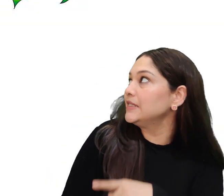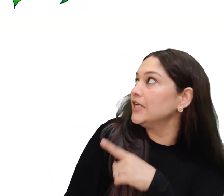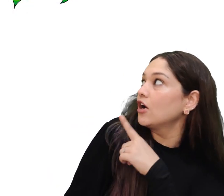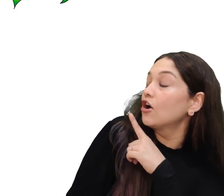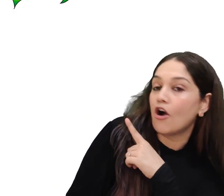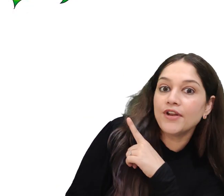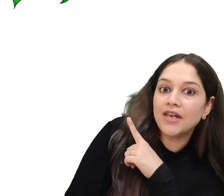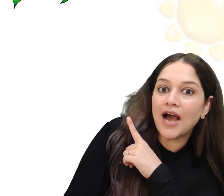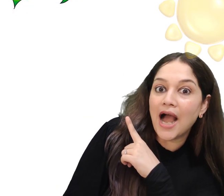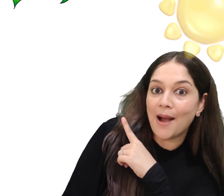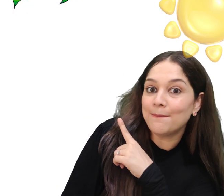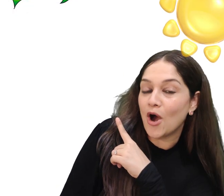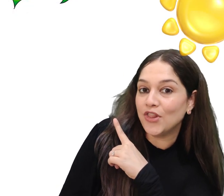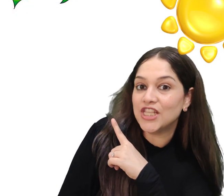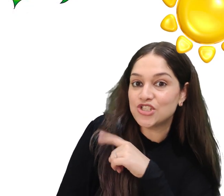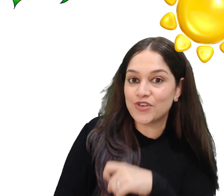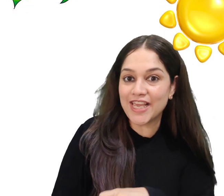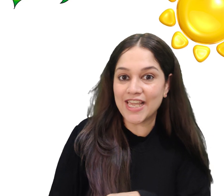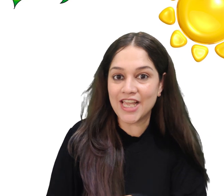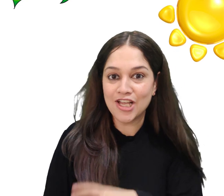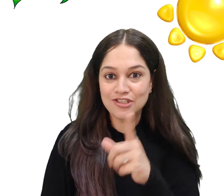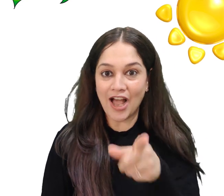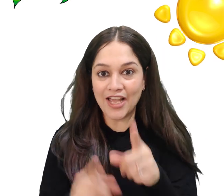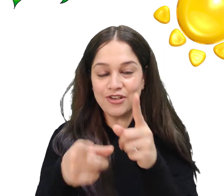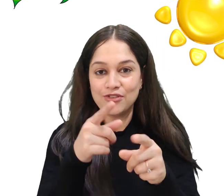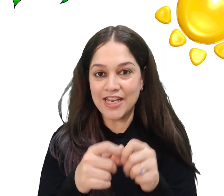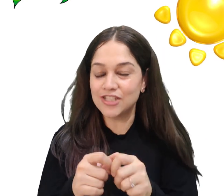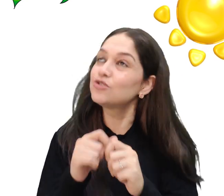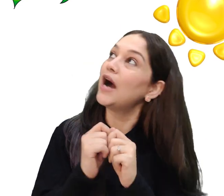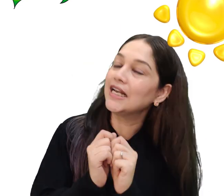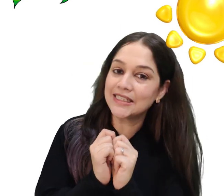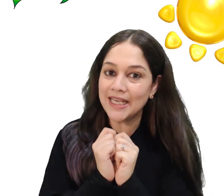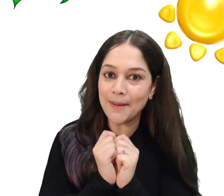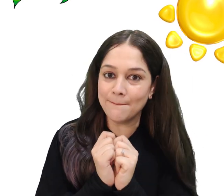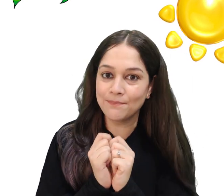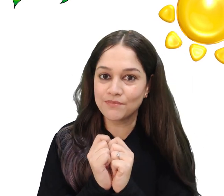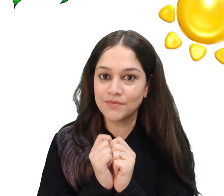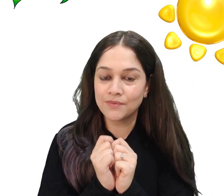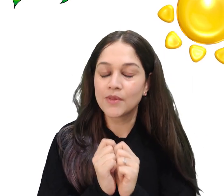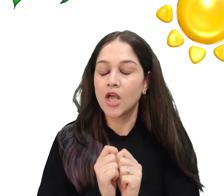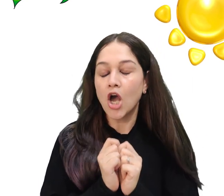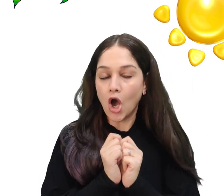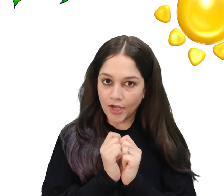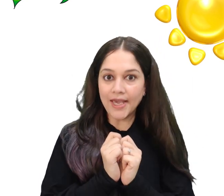see a gorilla up on the tree! So are you ready to ask him? Okay!